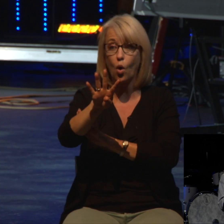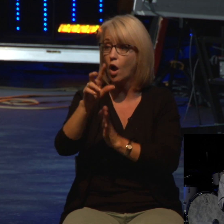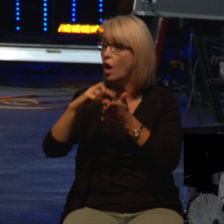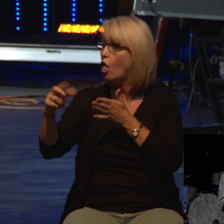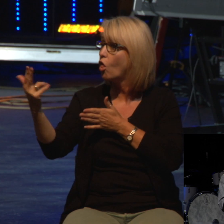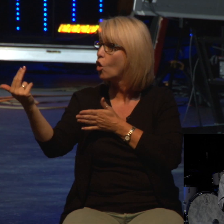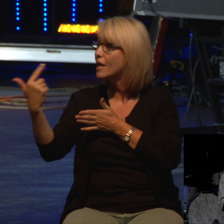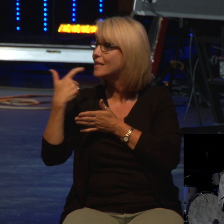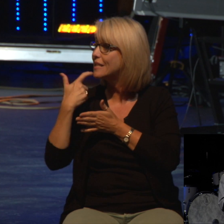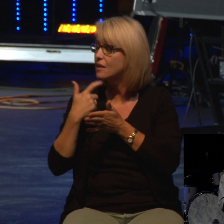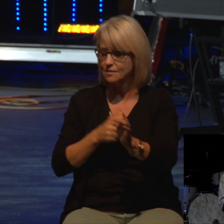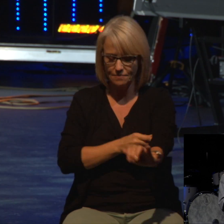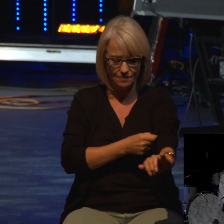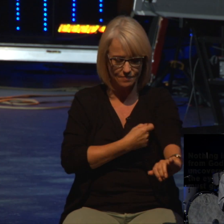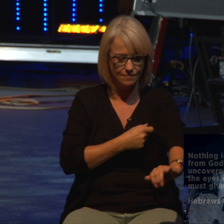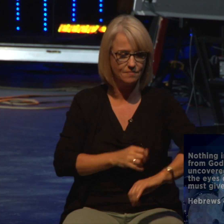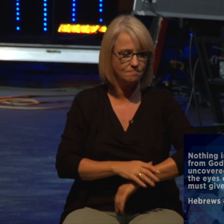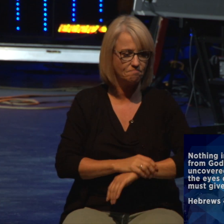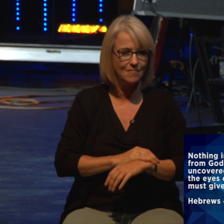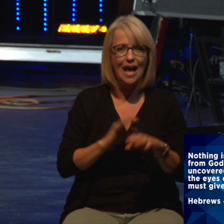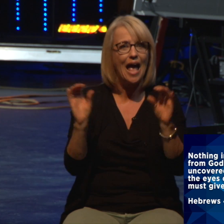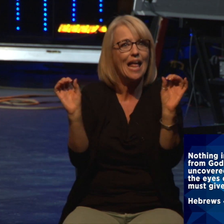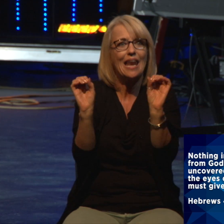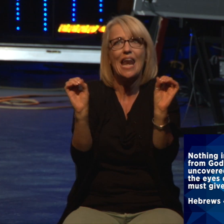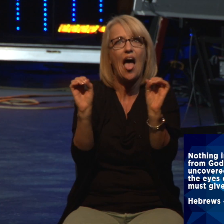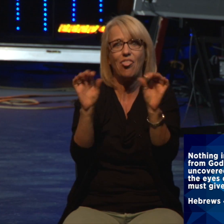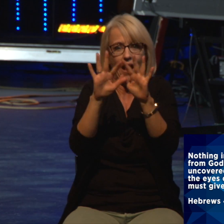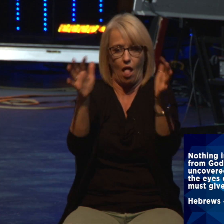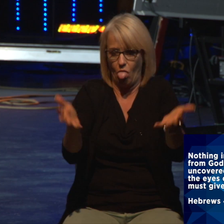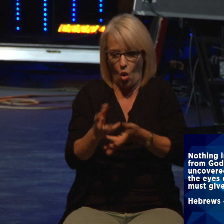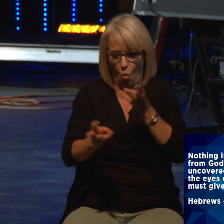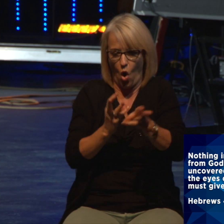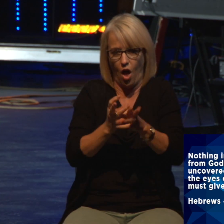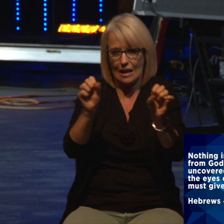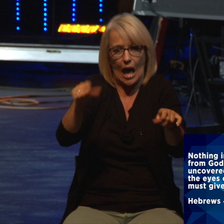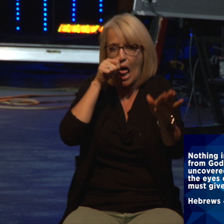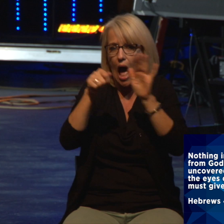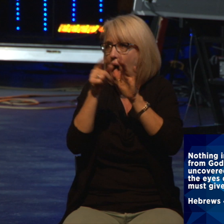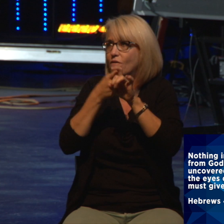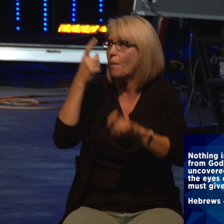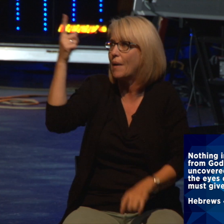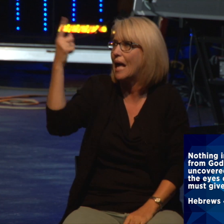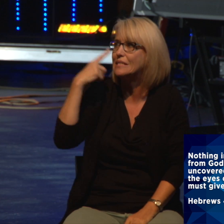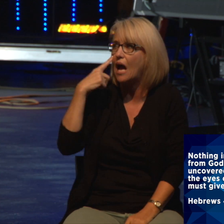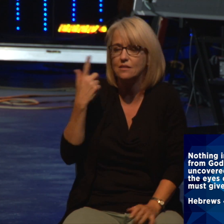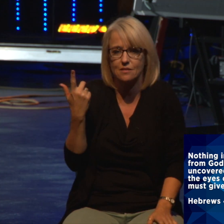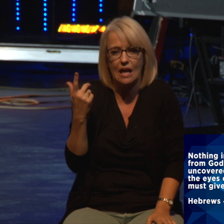verse. Nothing in all creation is hidden from God's sight. Did you get that? Nothing is hidden